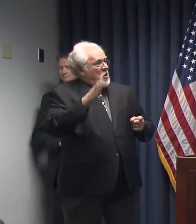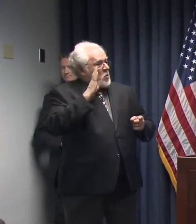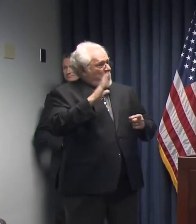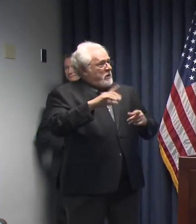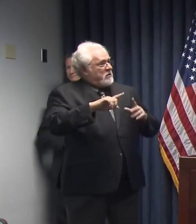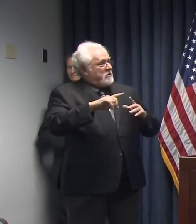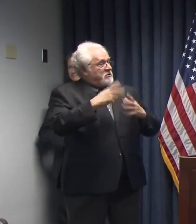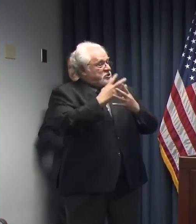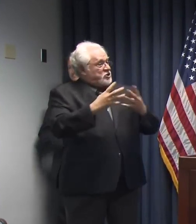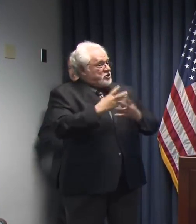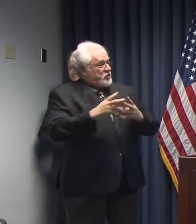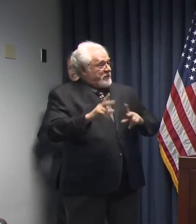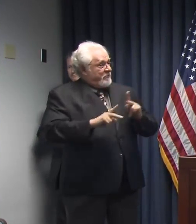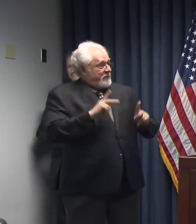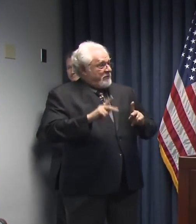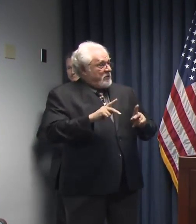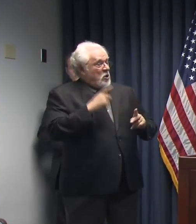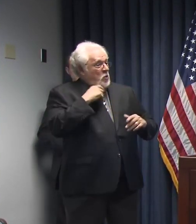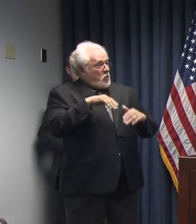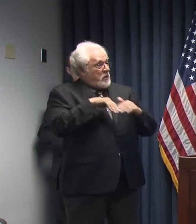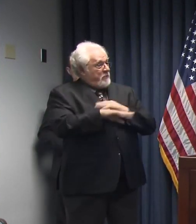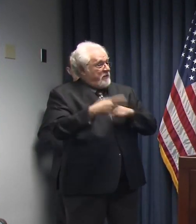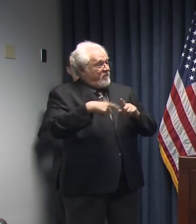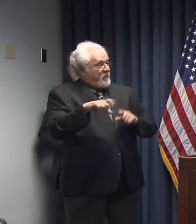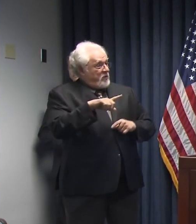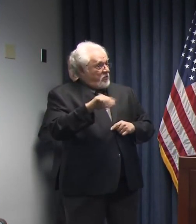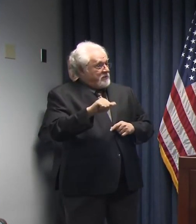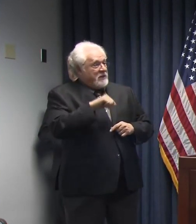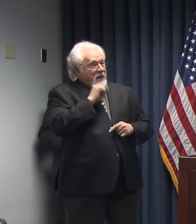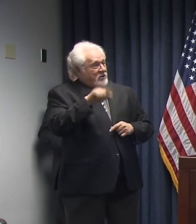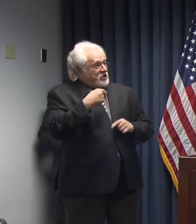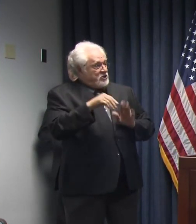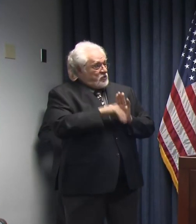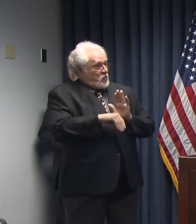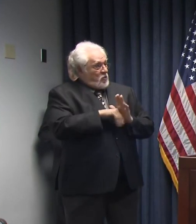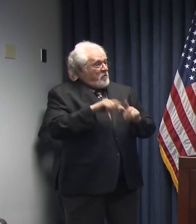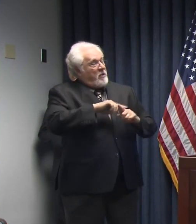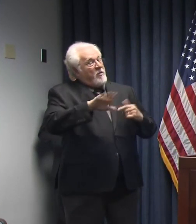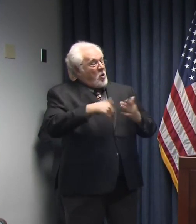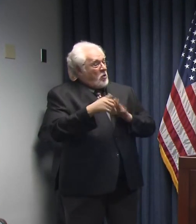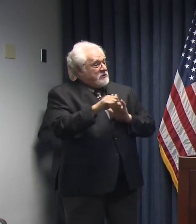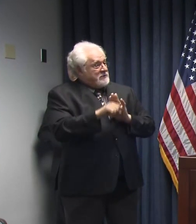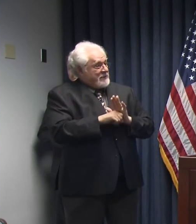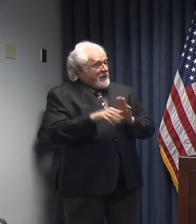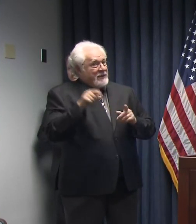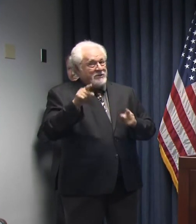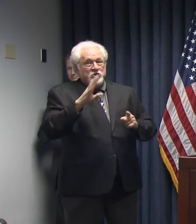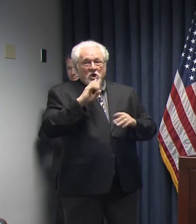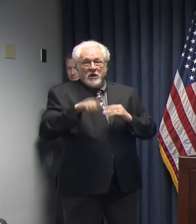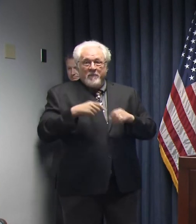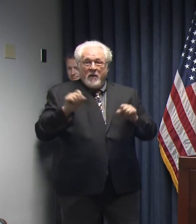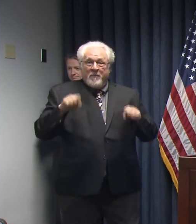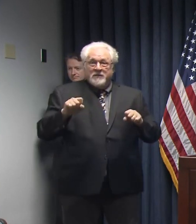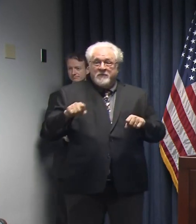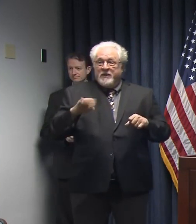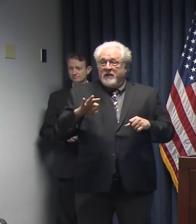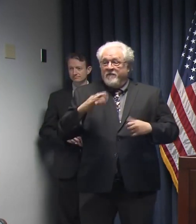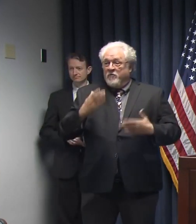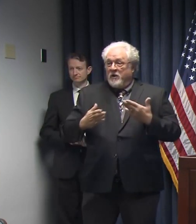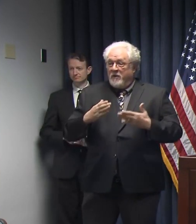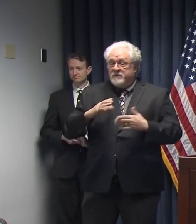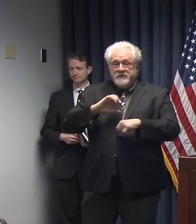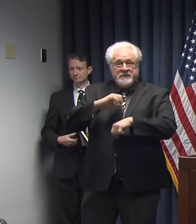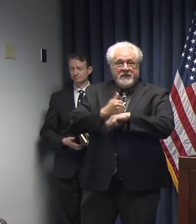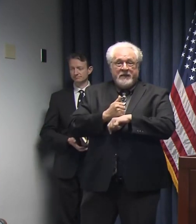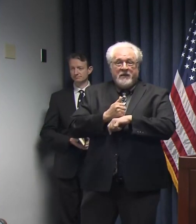to start screening people who come in from Louisiana, not just New Orleans, but the whole state. And he's talking about the possibility of perhaps setting